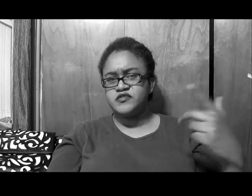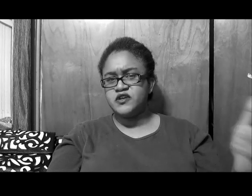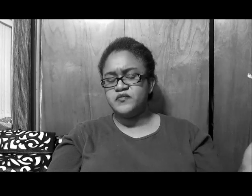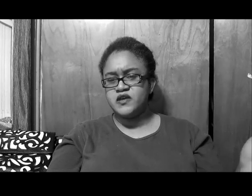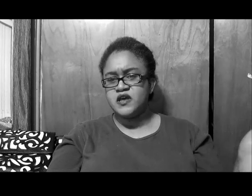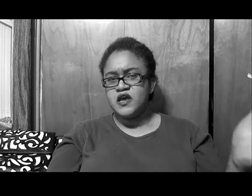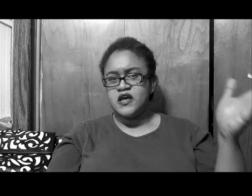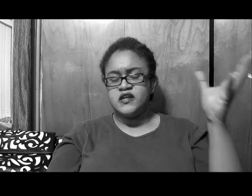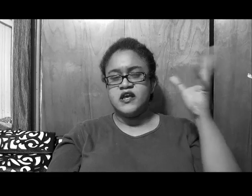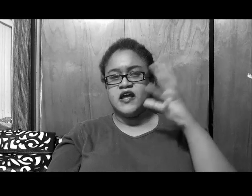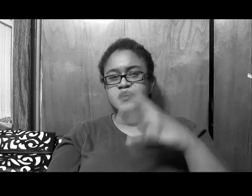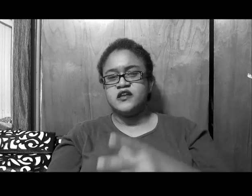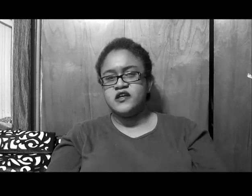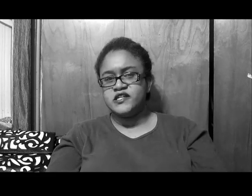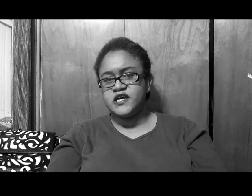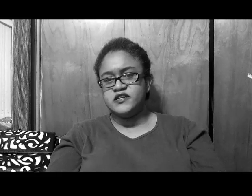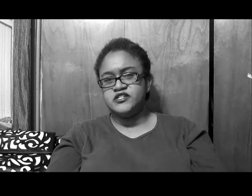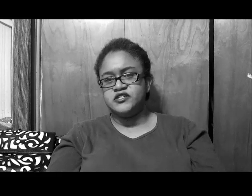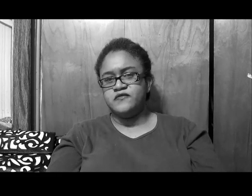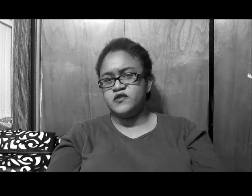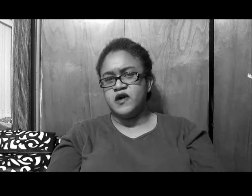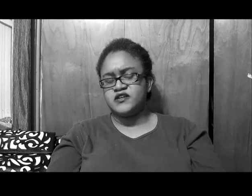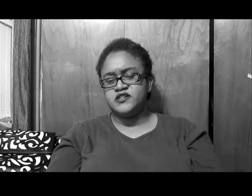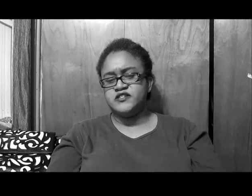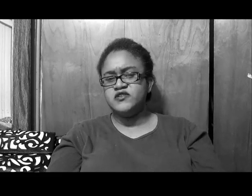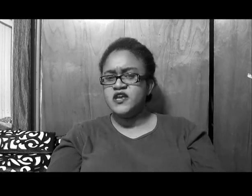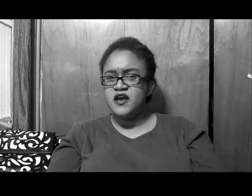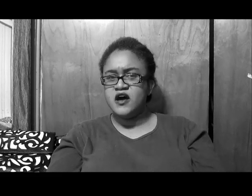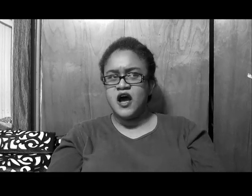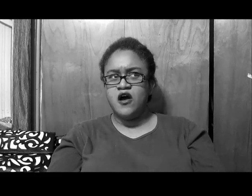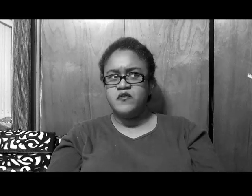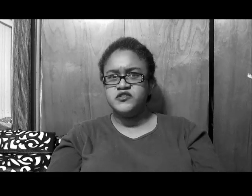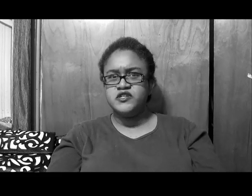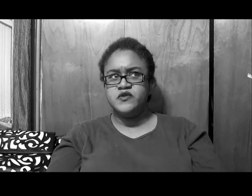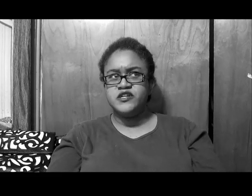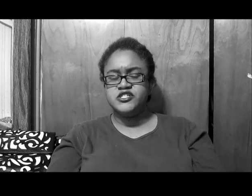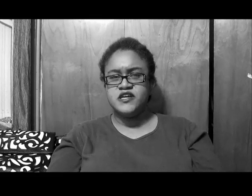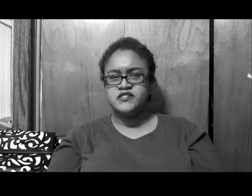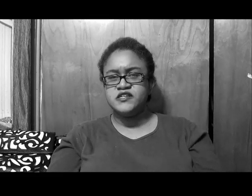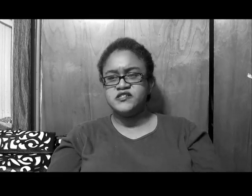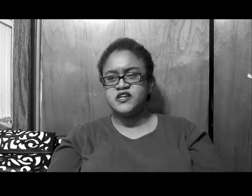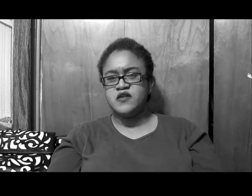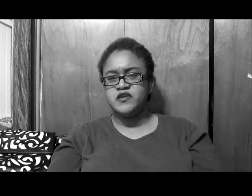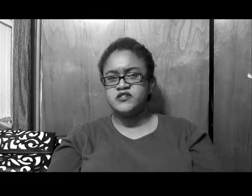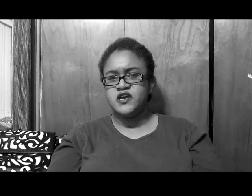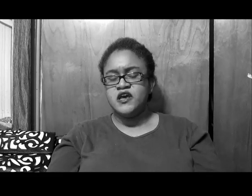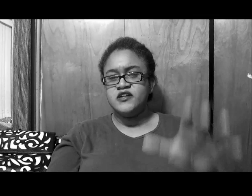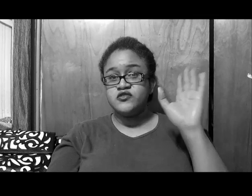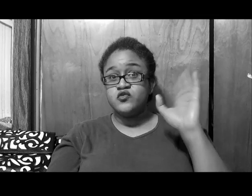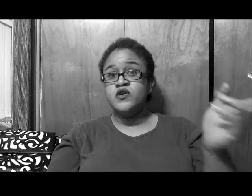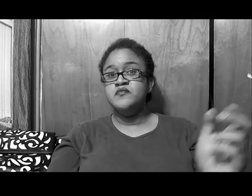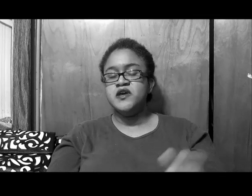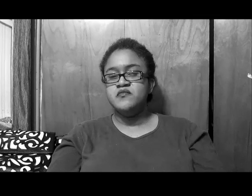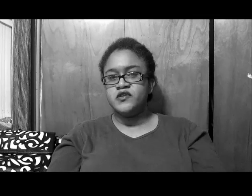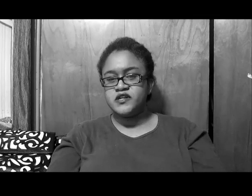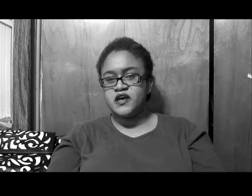something, and then they had to get another technician for the box thing, so, yeah, I almost didn't even get a chance season time, because, it took three people today,